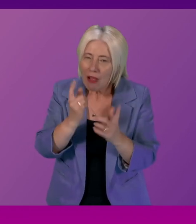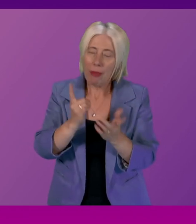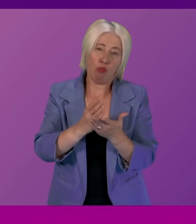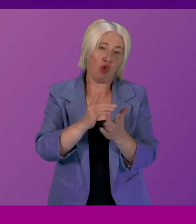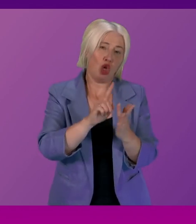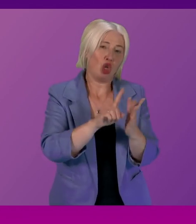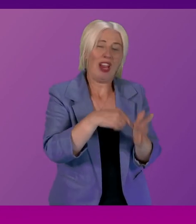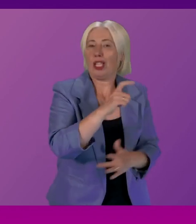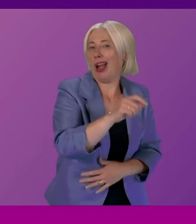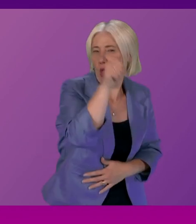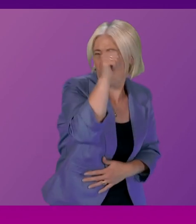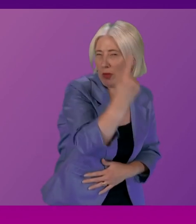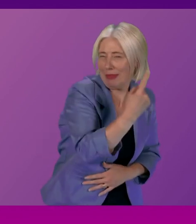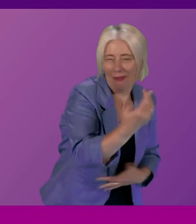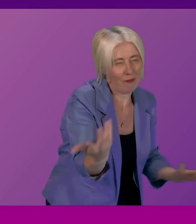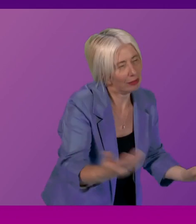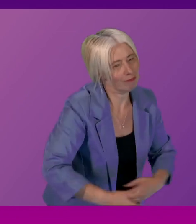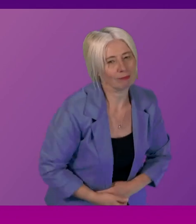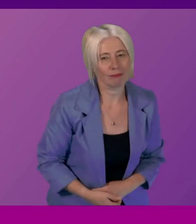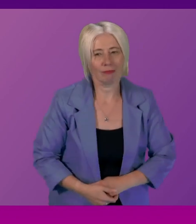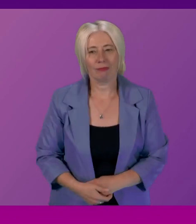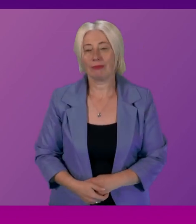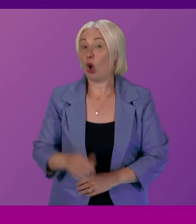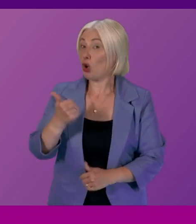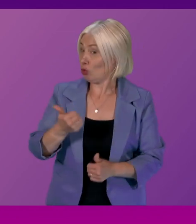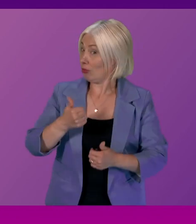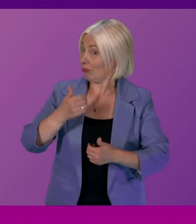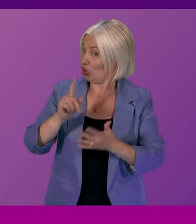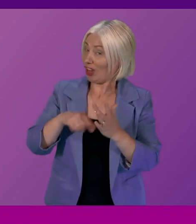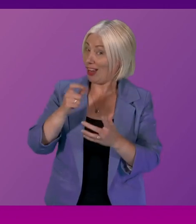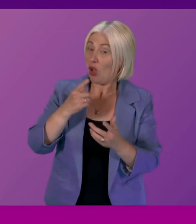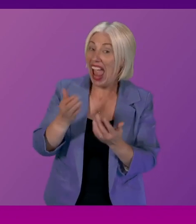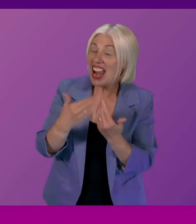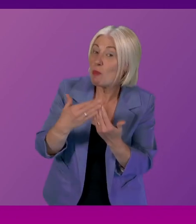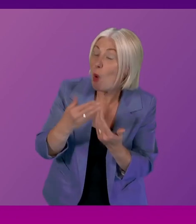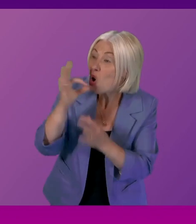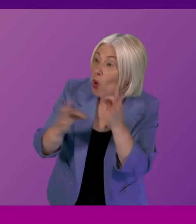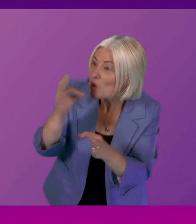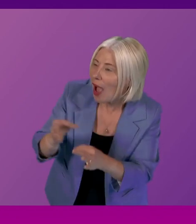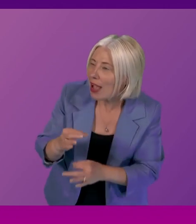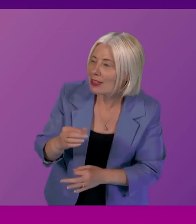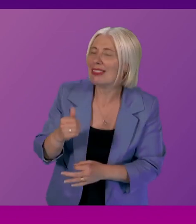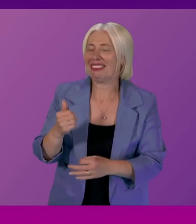will be aware of You're on the roll Jackson do you want any more I took that as a yes